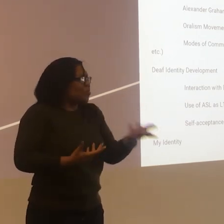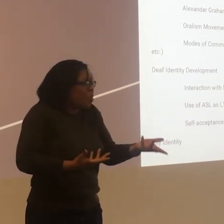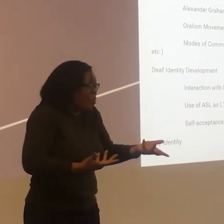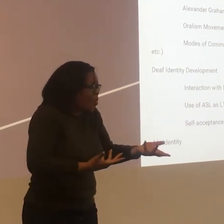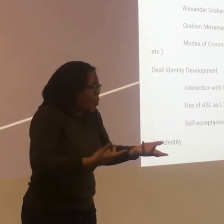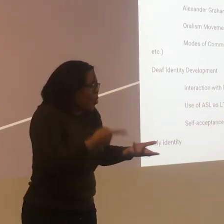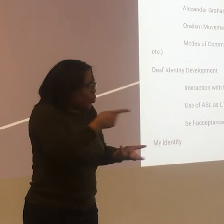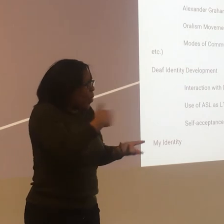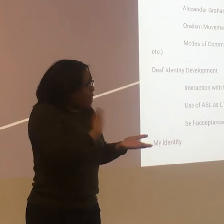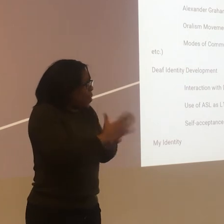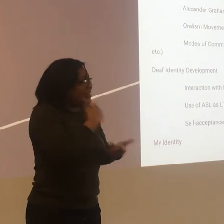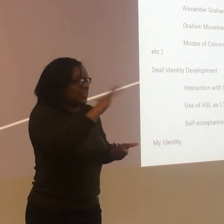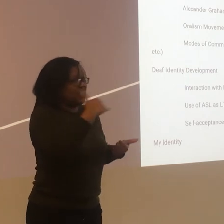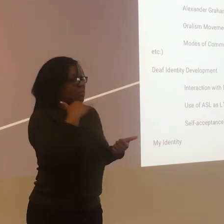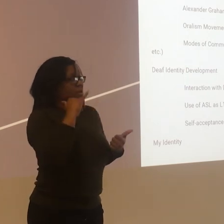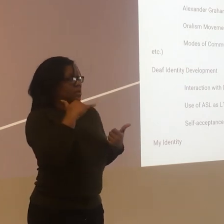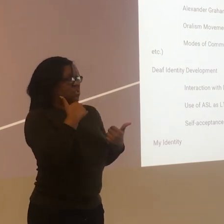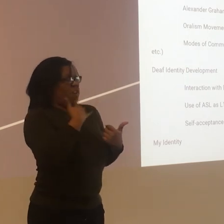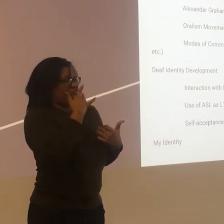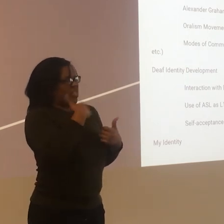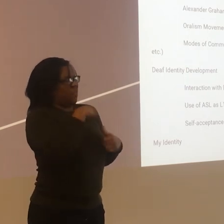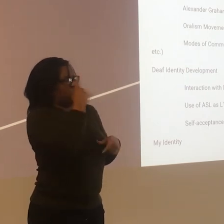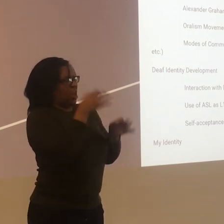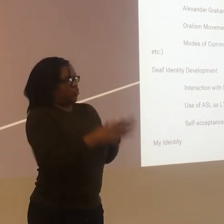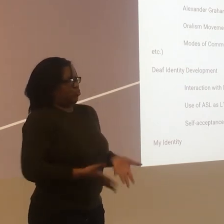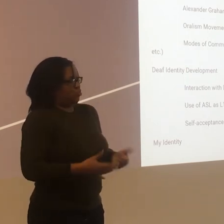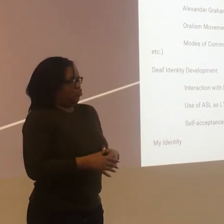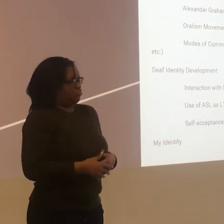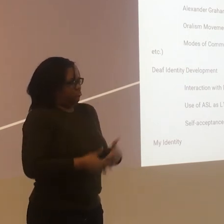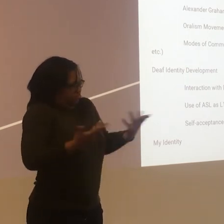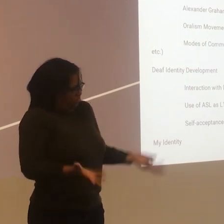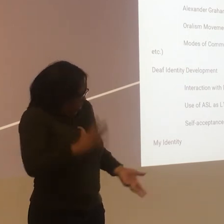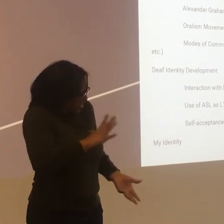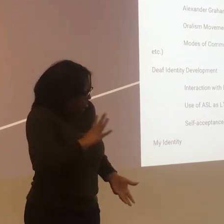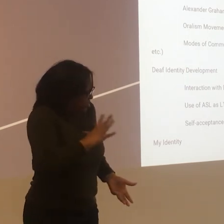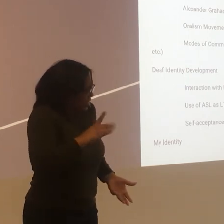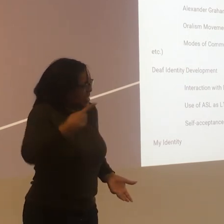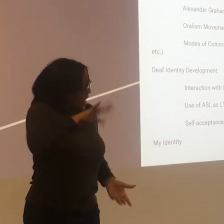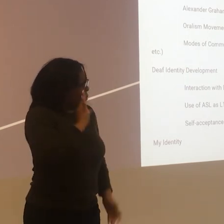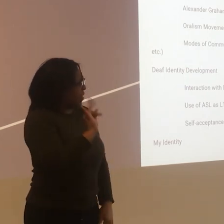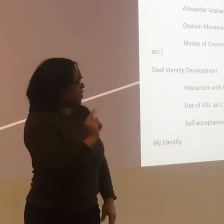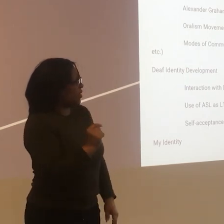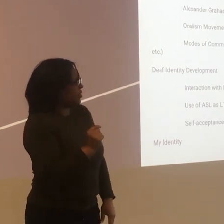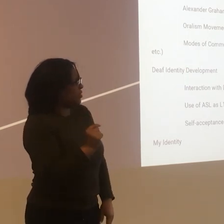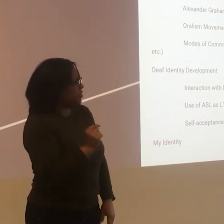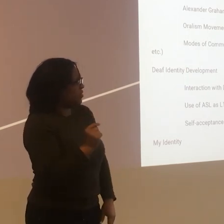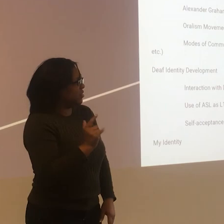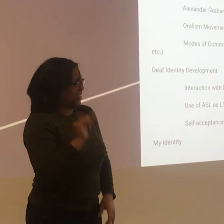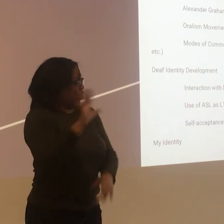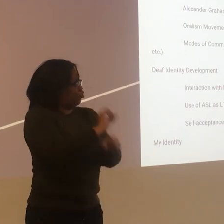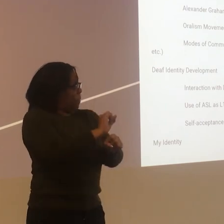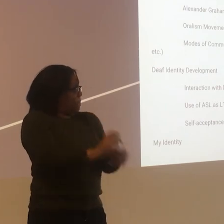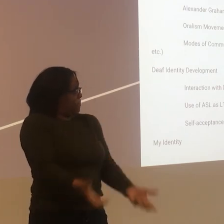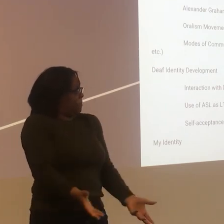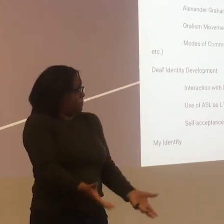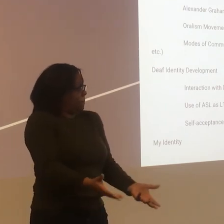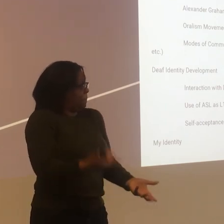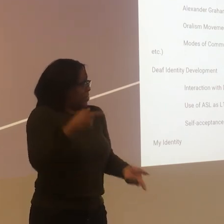You know, you're not stuck with the interpreter that they provide to you. So it's fine. And there's nothing wrong with that. You want to make sure that the language